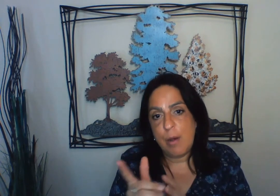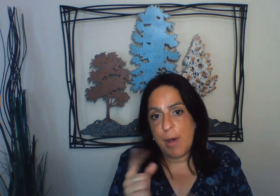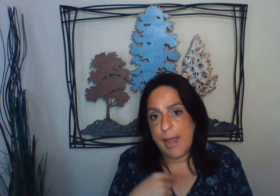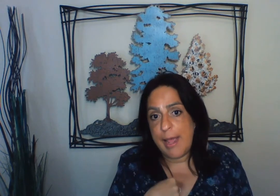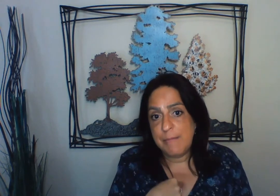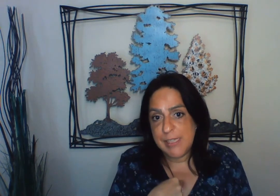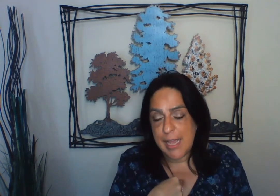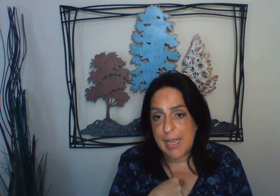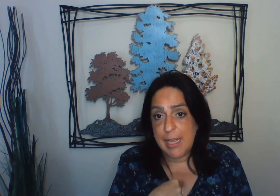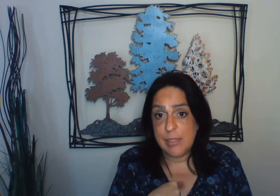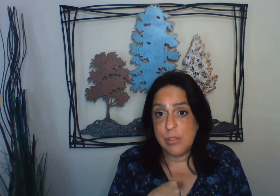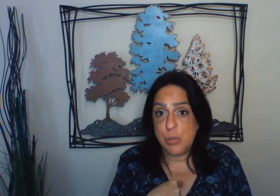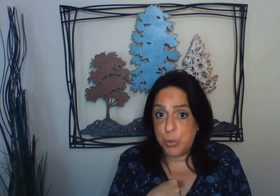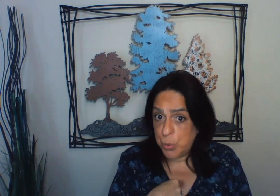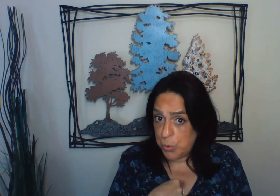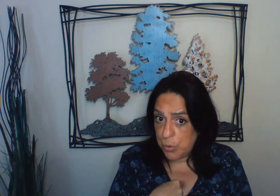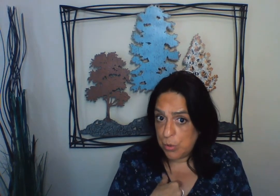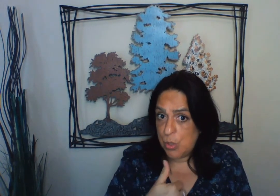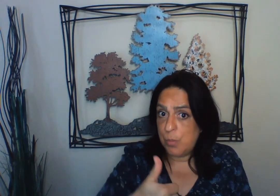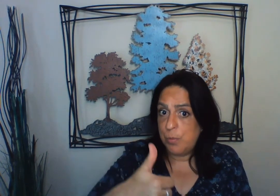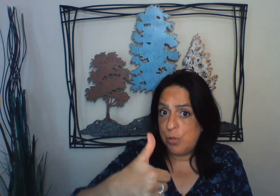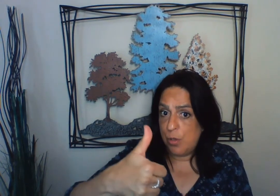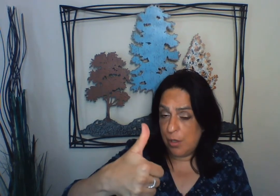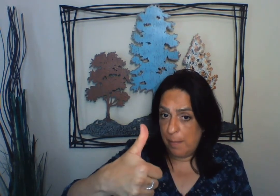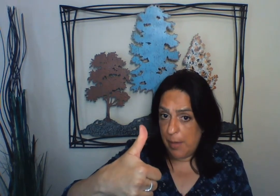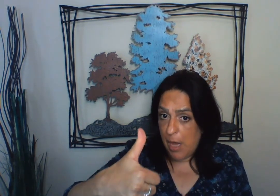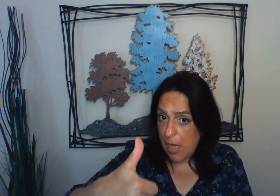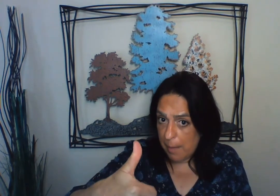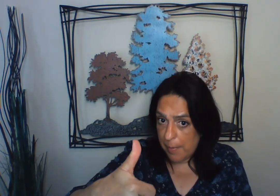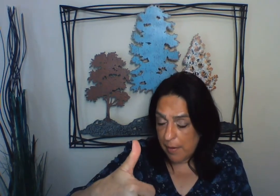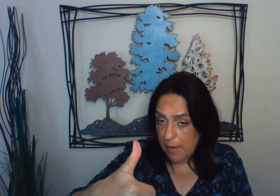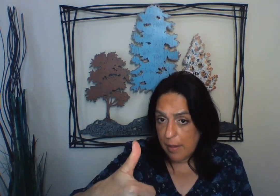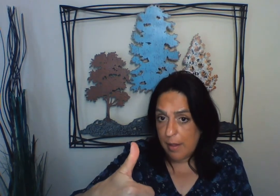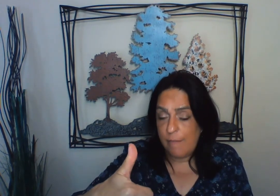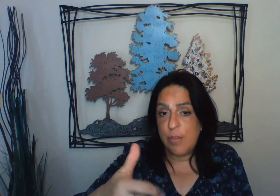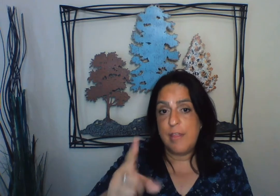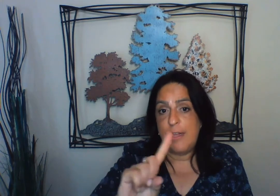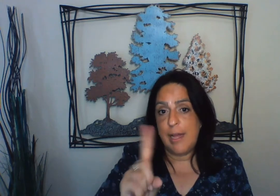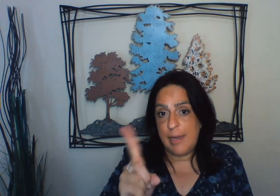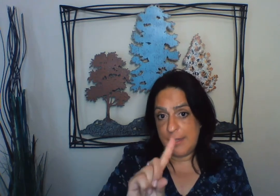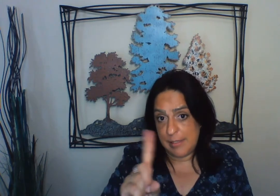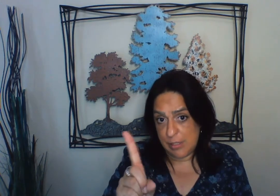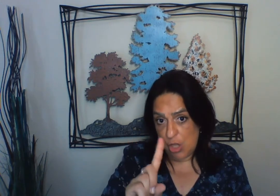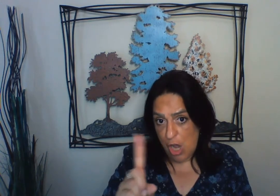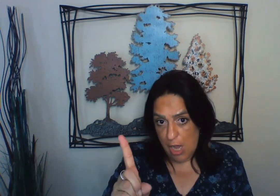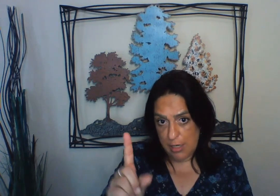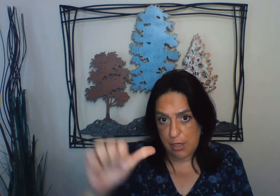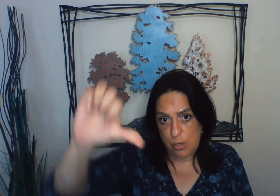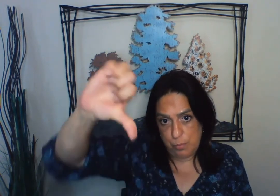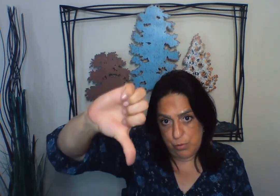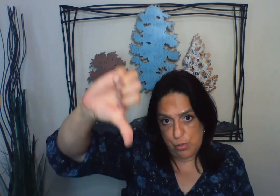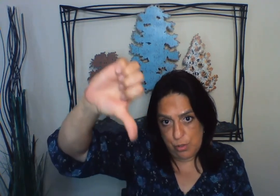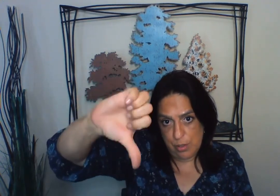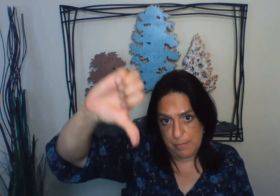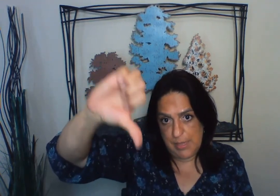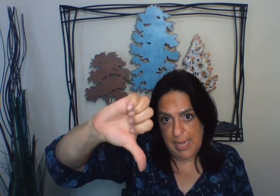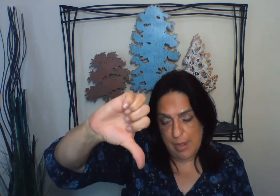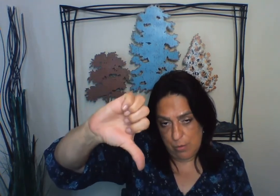that what I am saying is true, you put your thumb up. If you think that it is not, you put your thumb down.